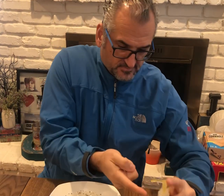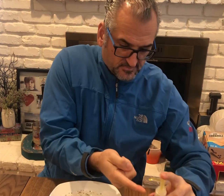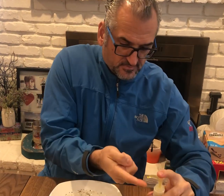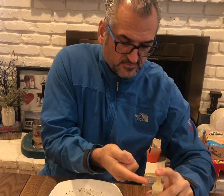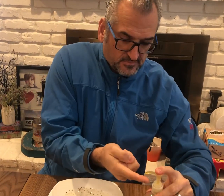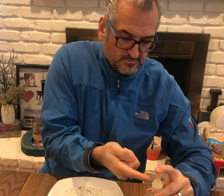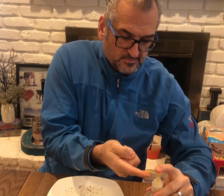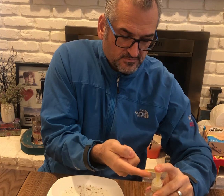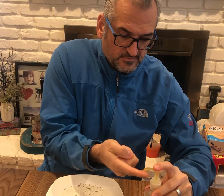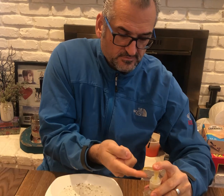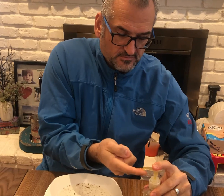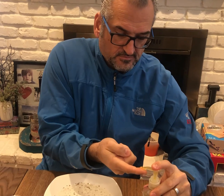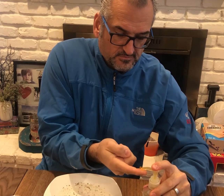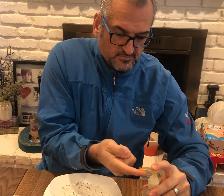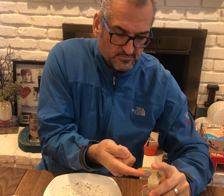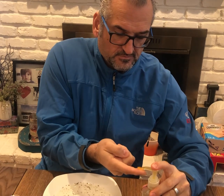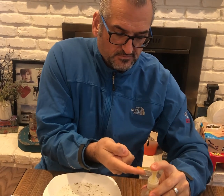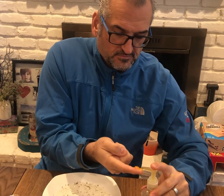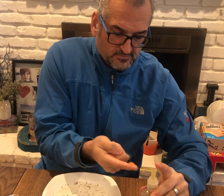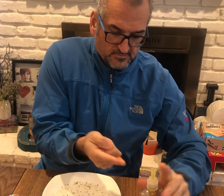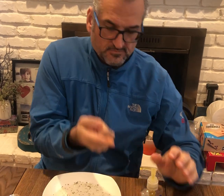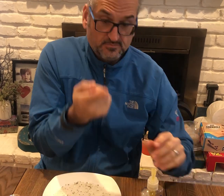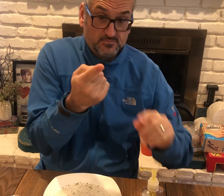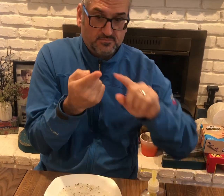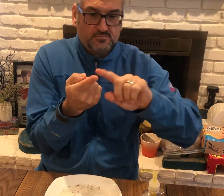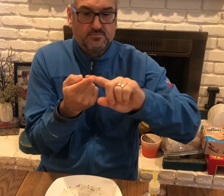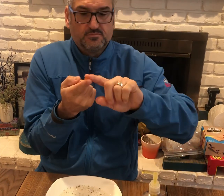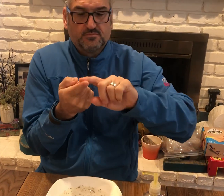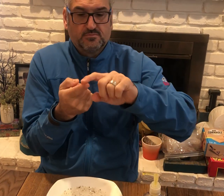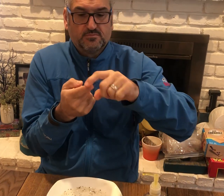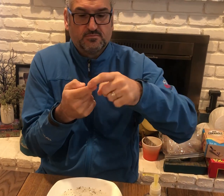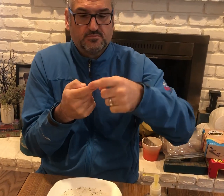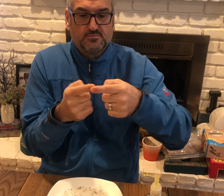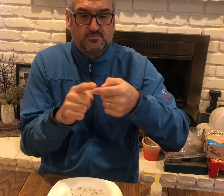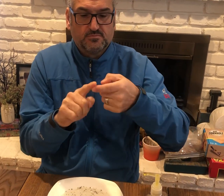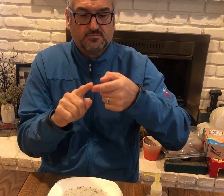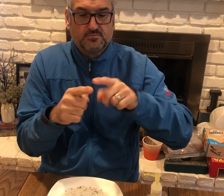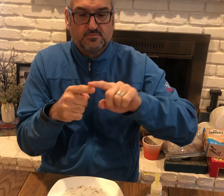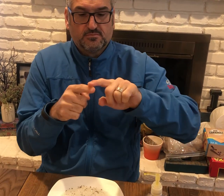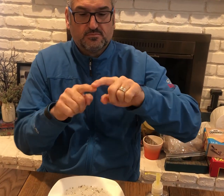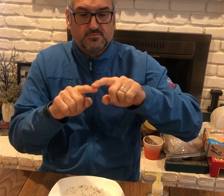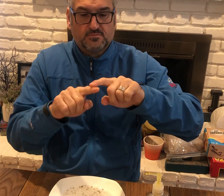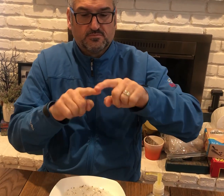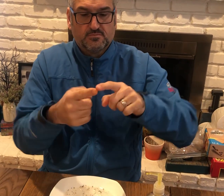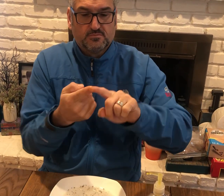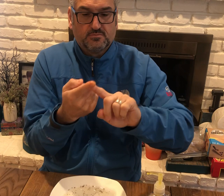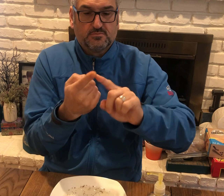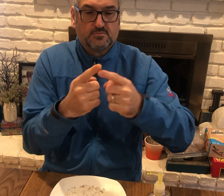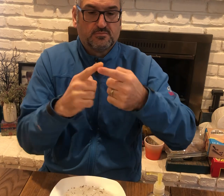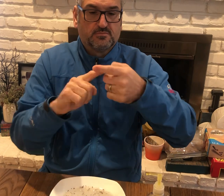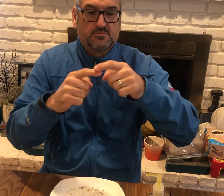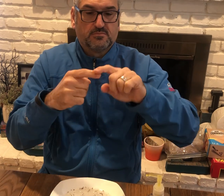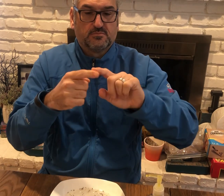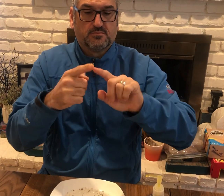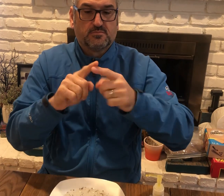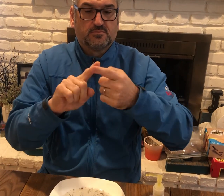With the wrong people sometimes Some mistakes get made That's alright That's okay You can think that